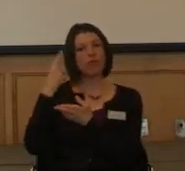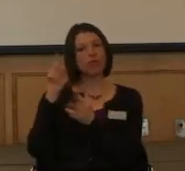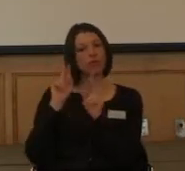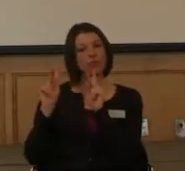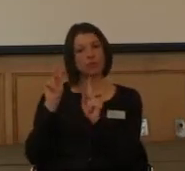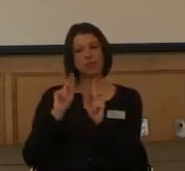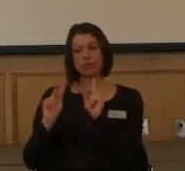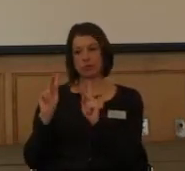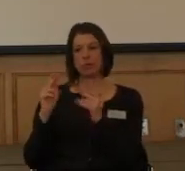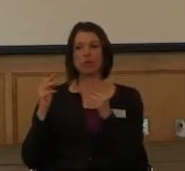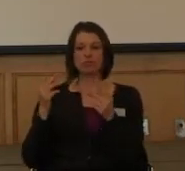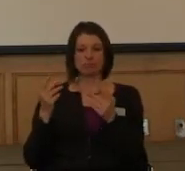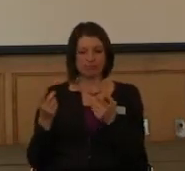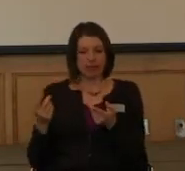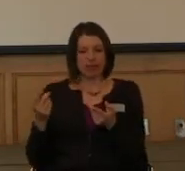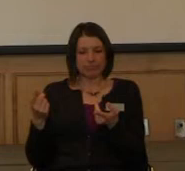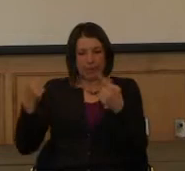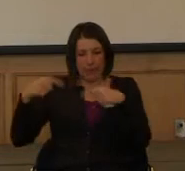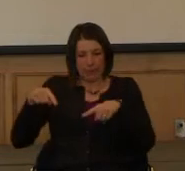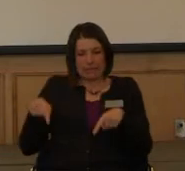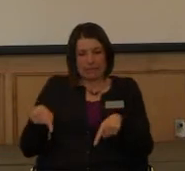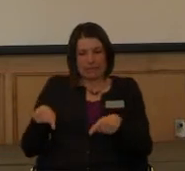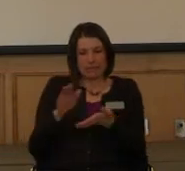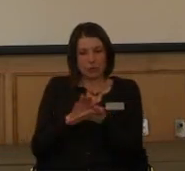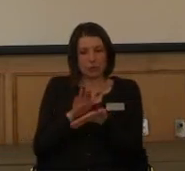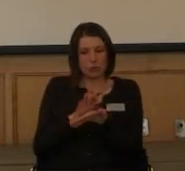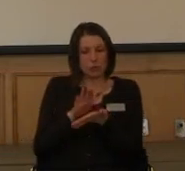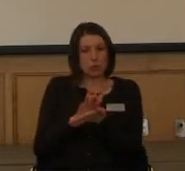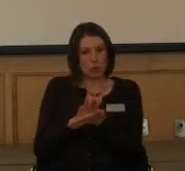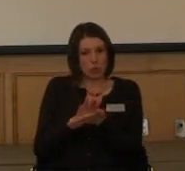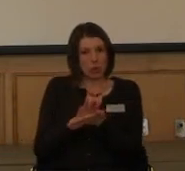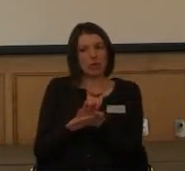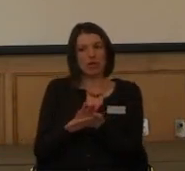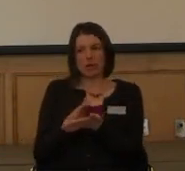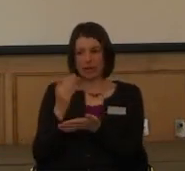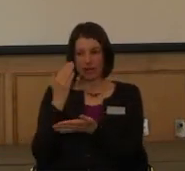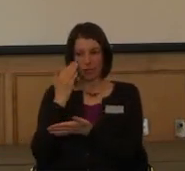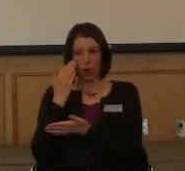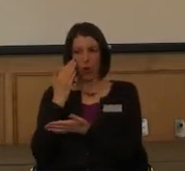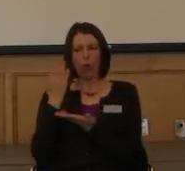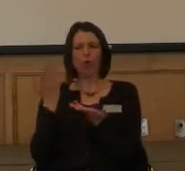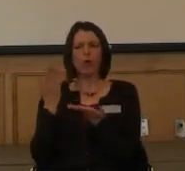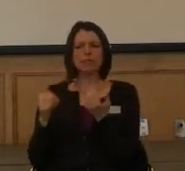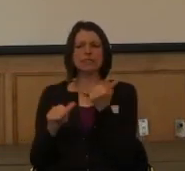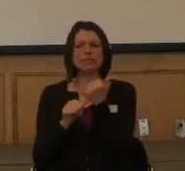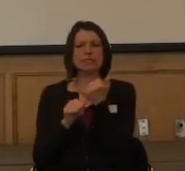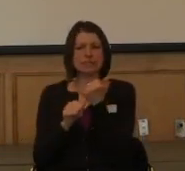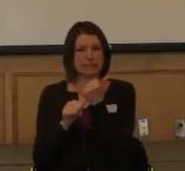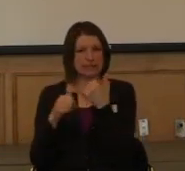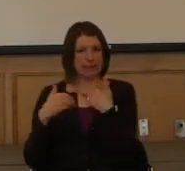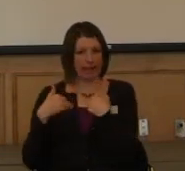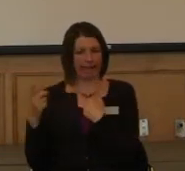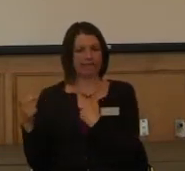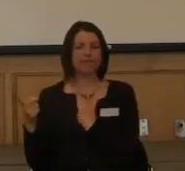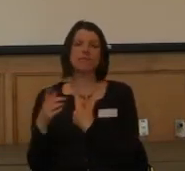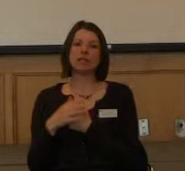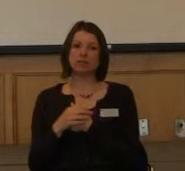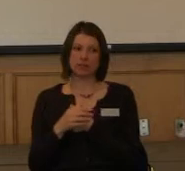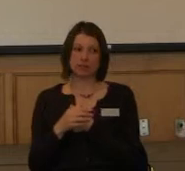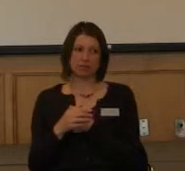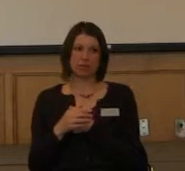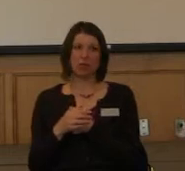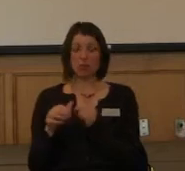coming who have a disability to know what kind of assistance they can get. So, you may be, you know,